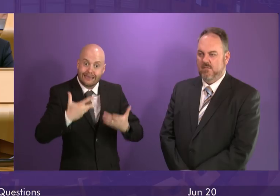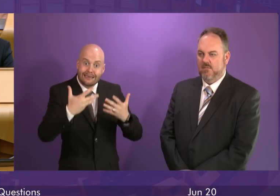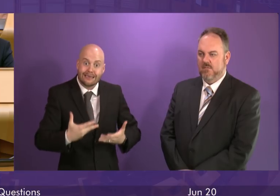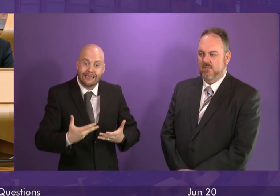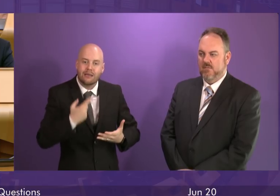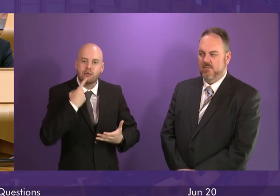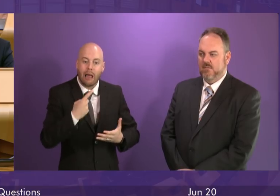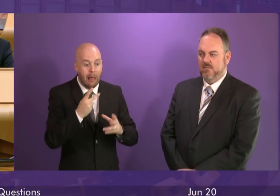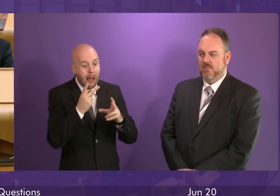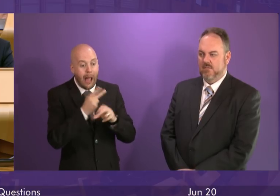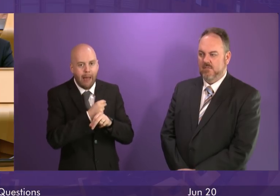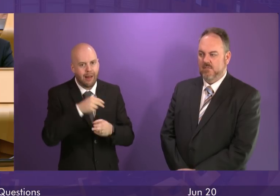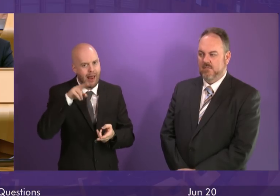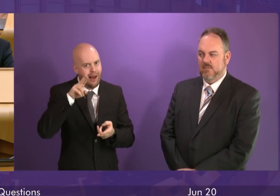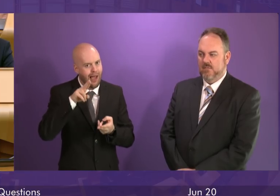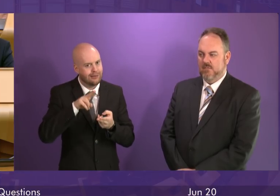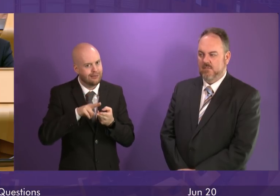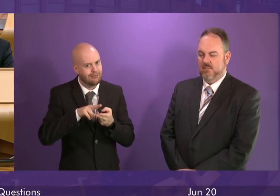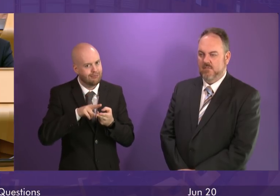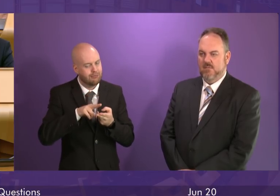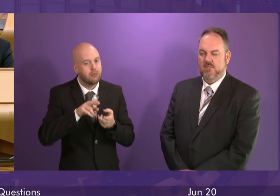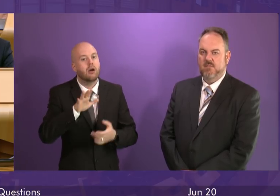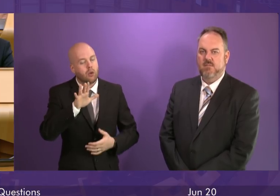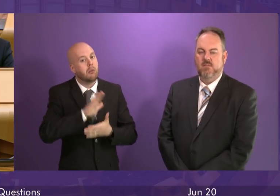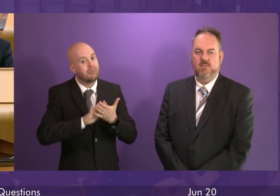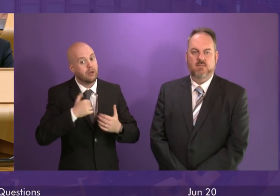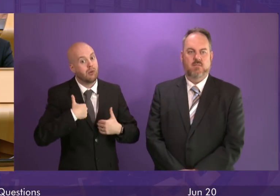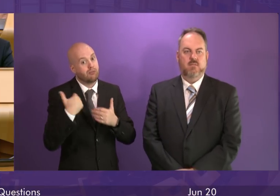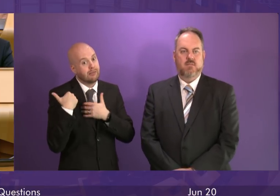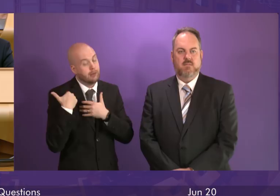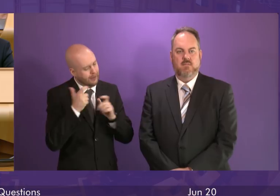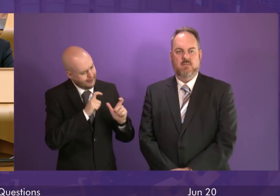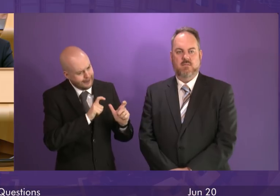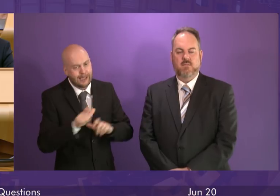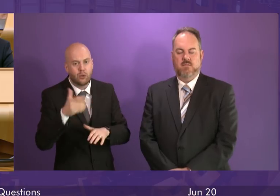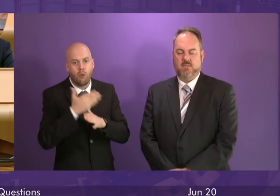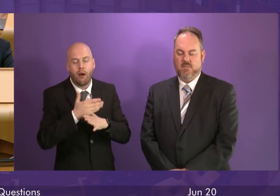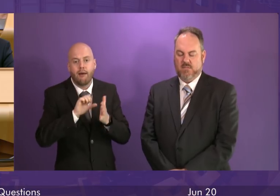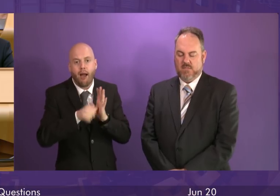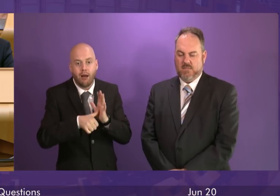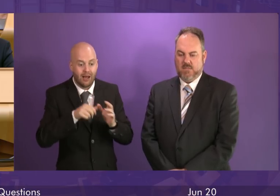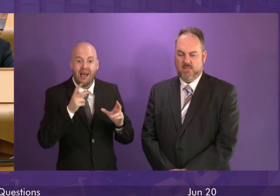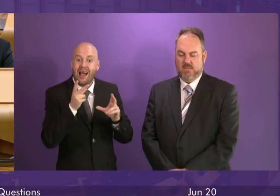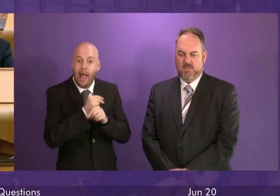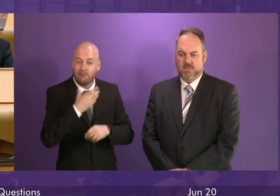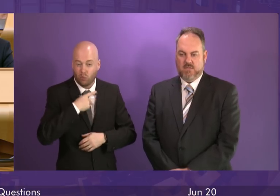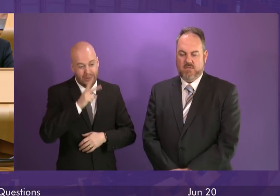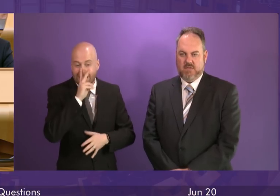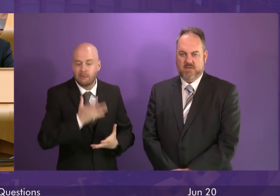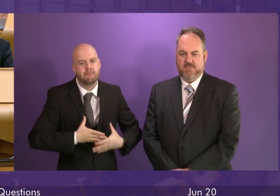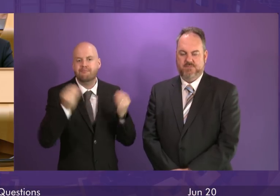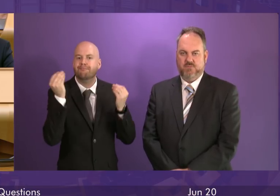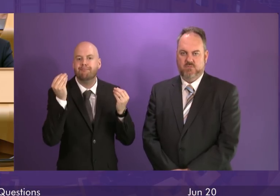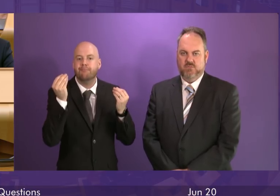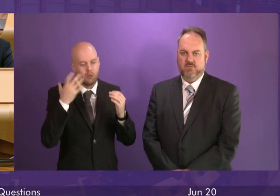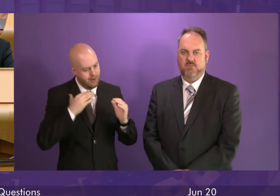is now closing and the responsibility for us is to make sure that we continue to do the work to close that gap even further and ultimately as soon